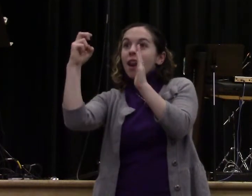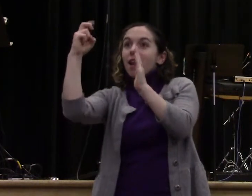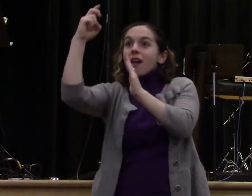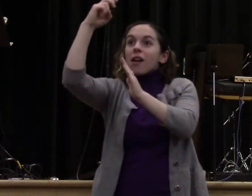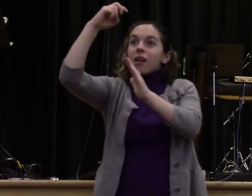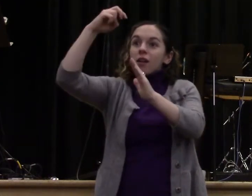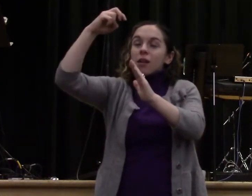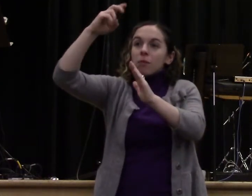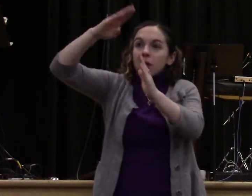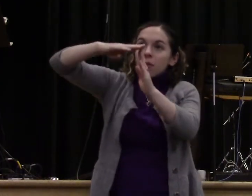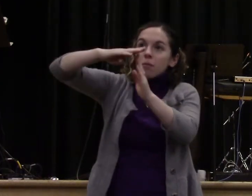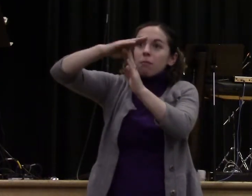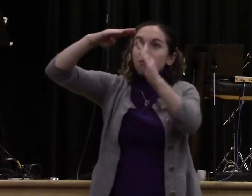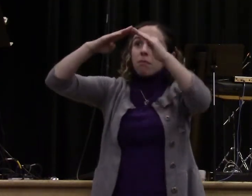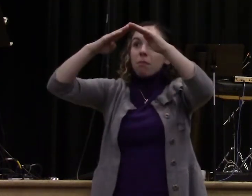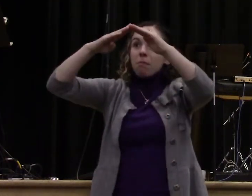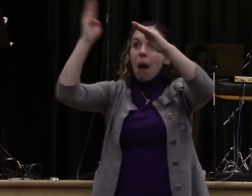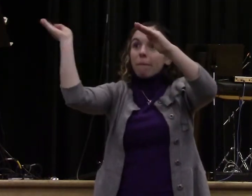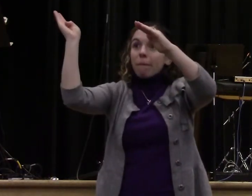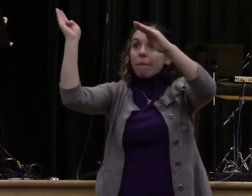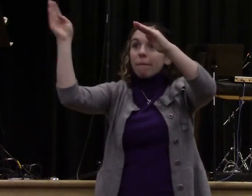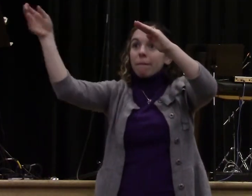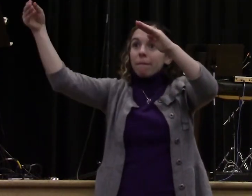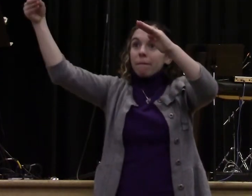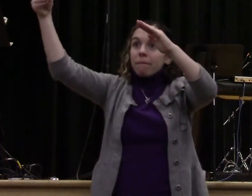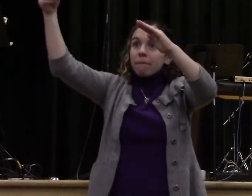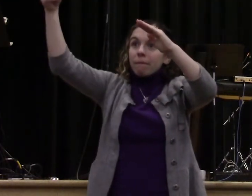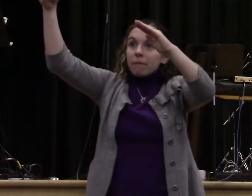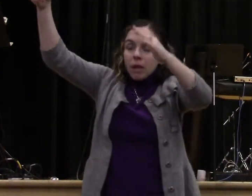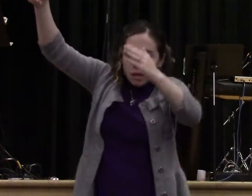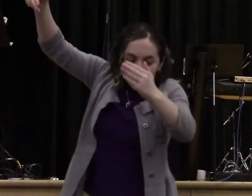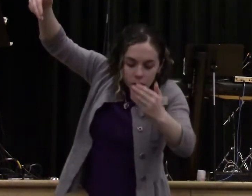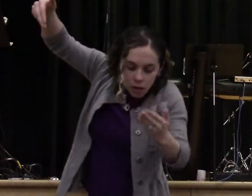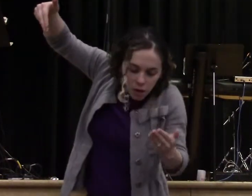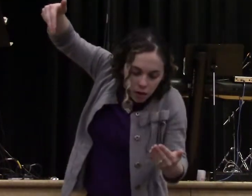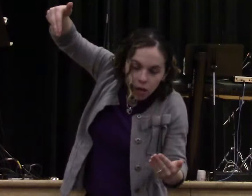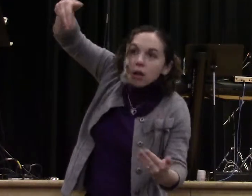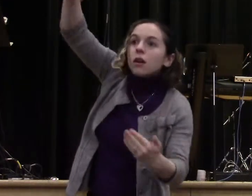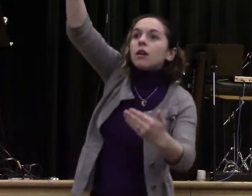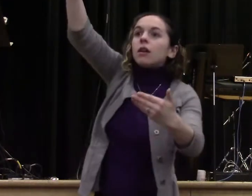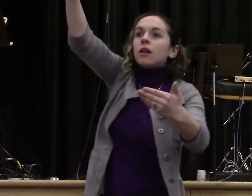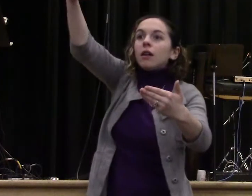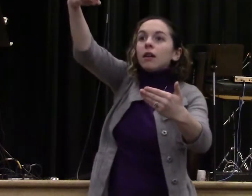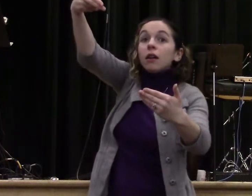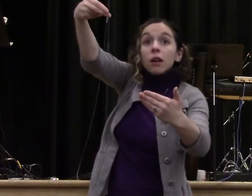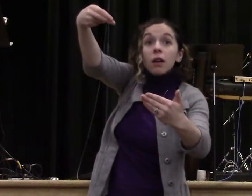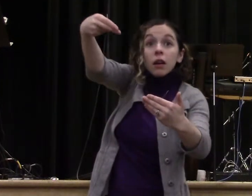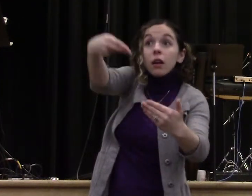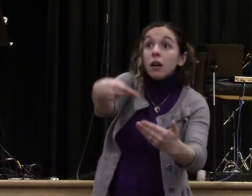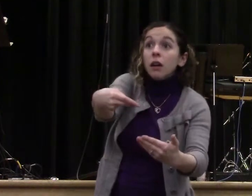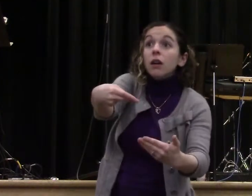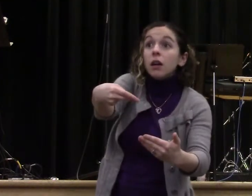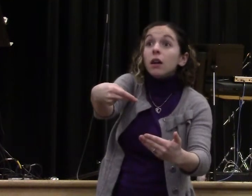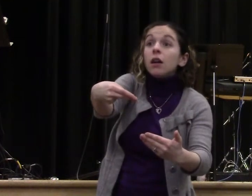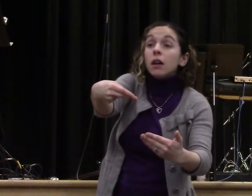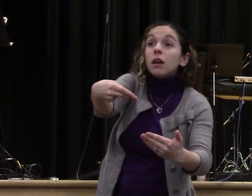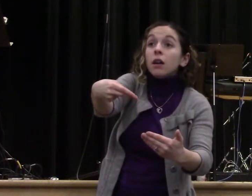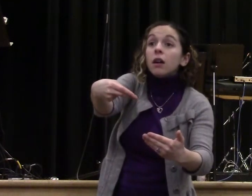need to the end. Hallelujah. And so what did they do? They took this man and they climbed up on the